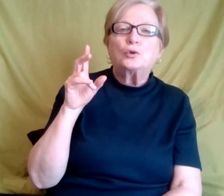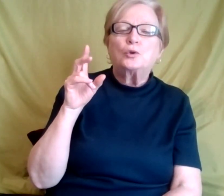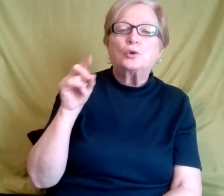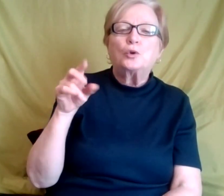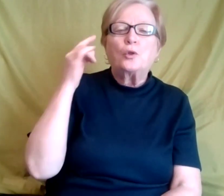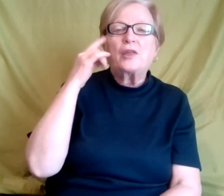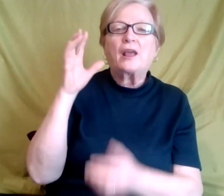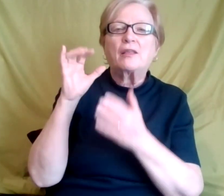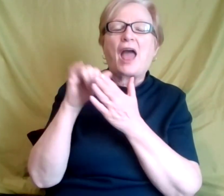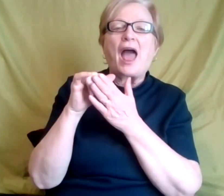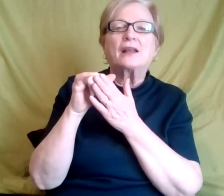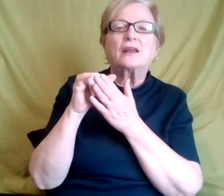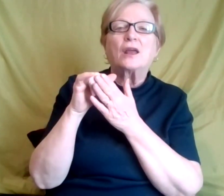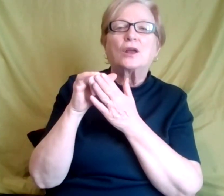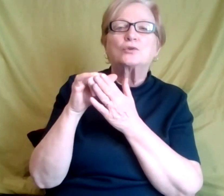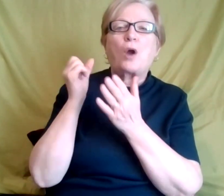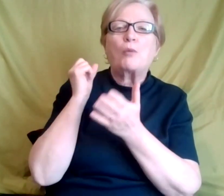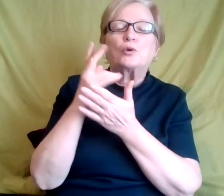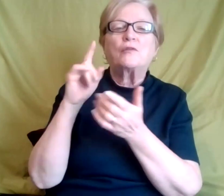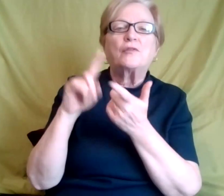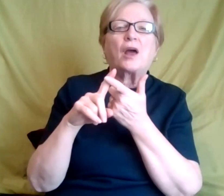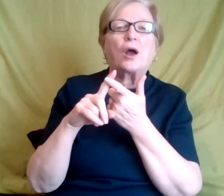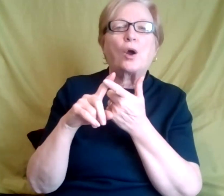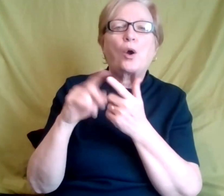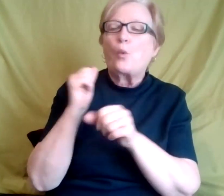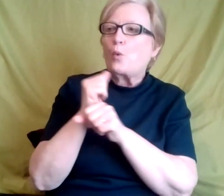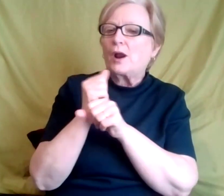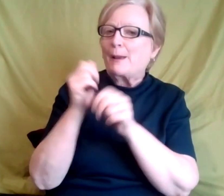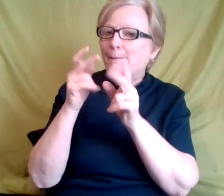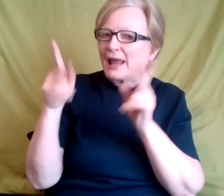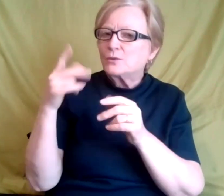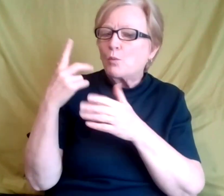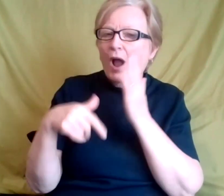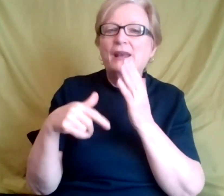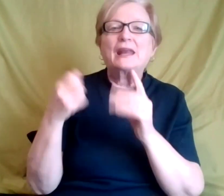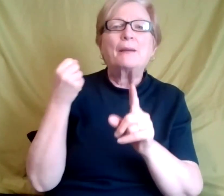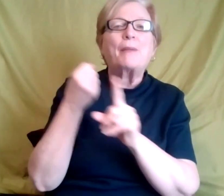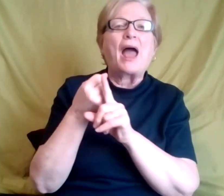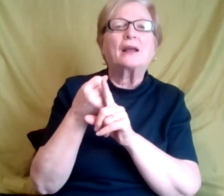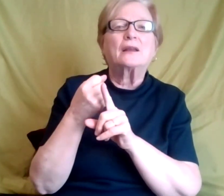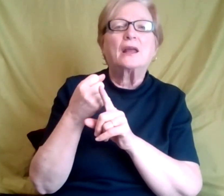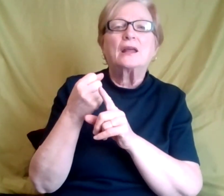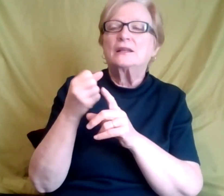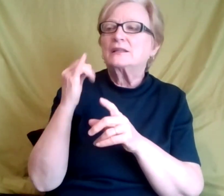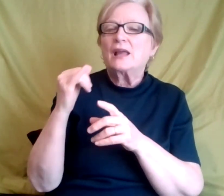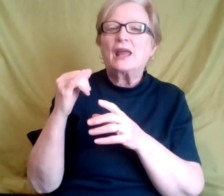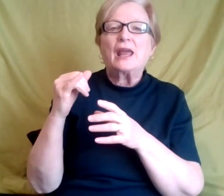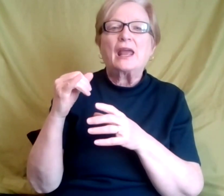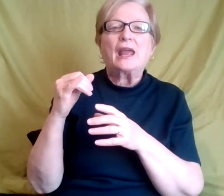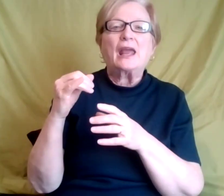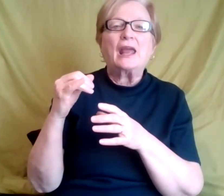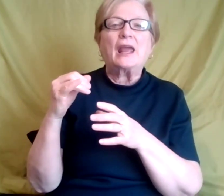productivity in the workplace? And then what impact does exclusion have on